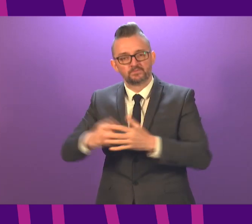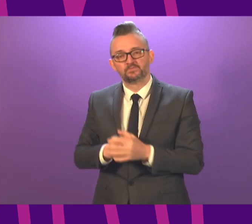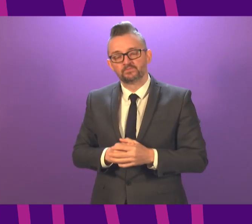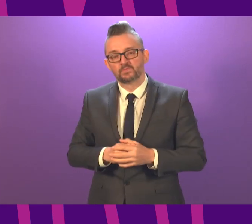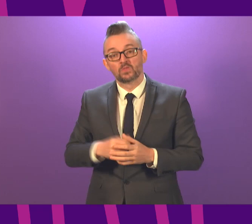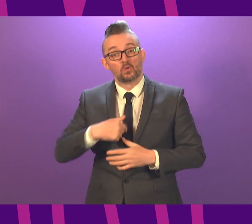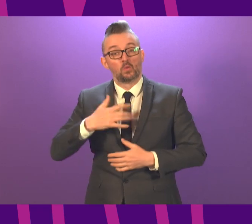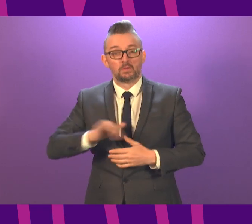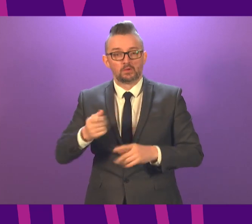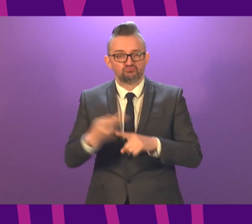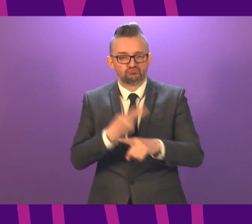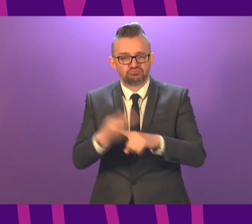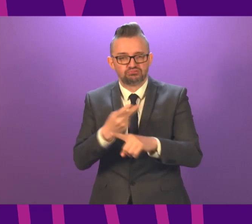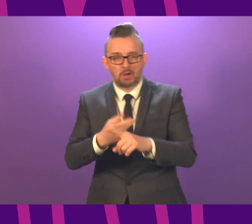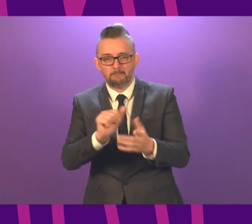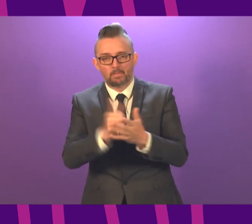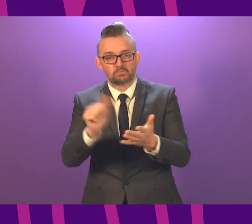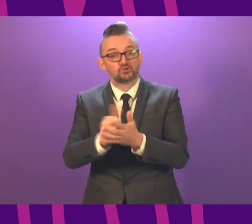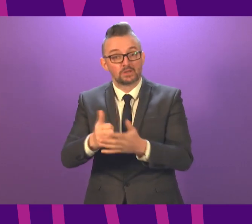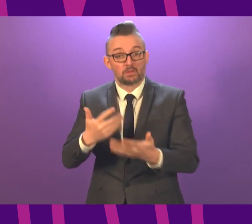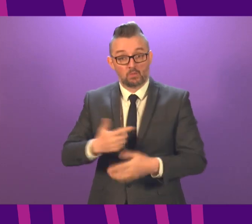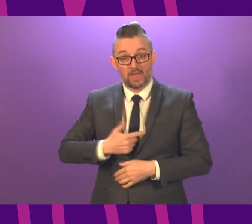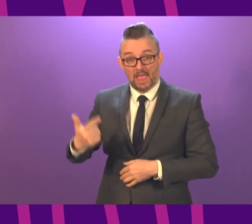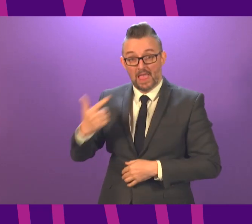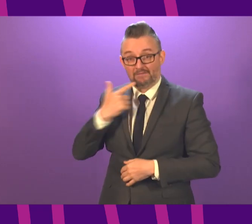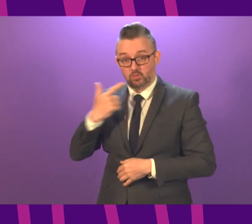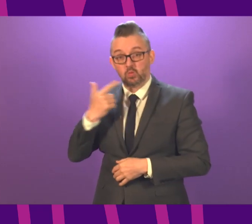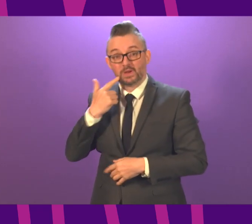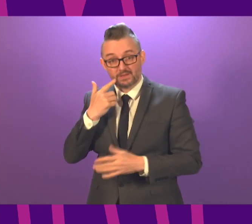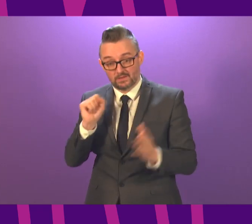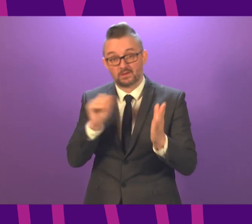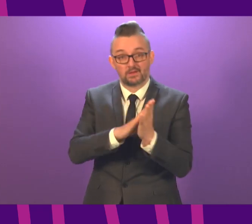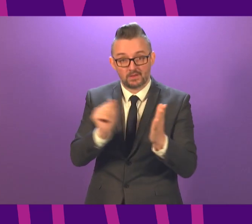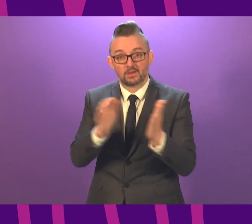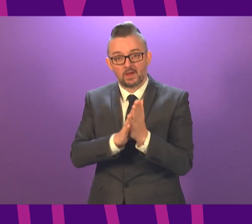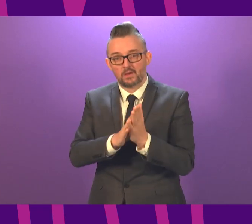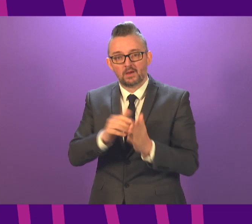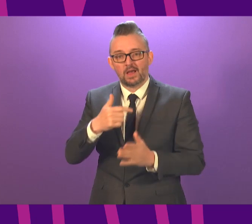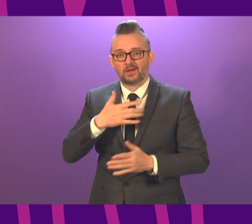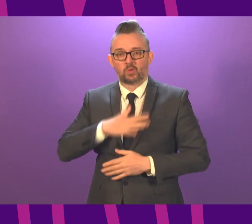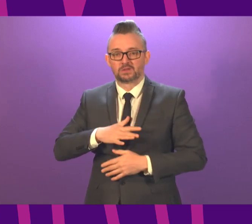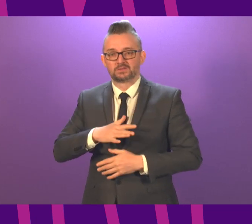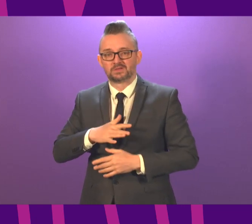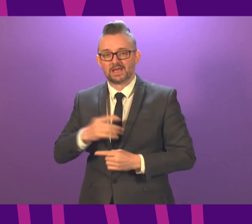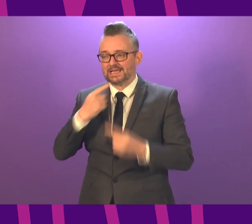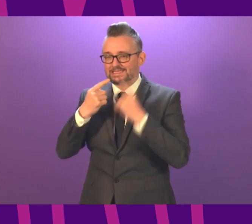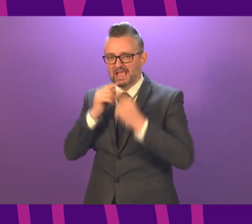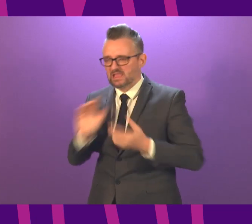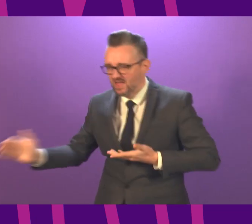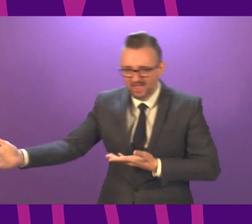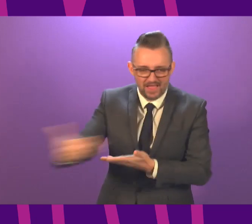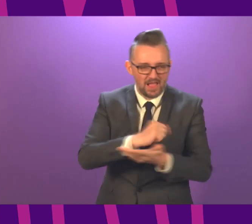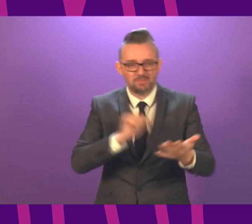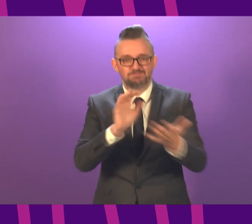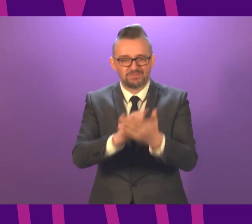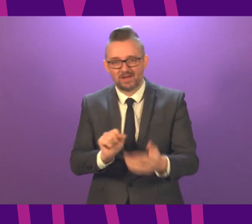frequency of publication. We are currently doing that weekly. I am simply mindful of not putting too many burdens of data collection and publication